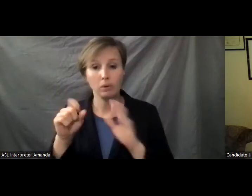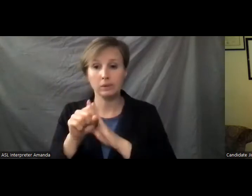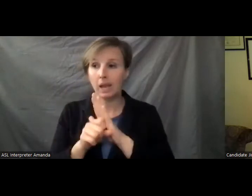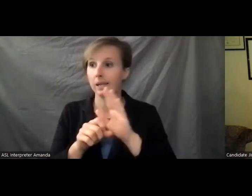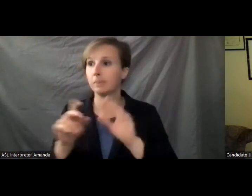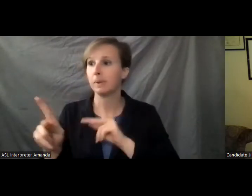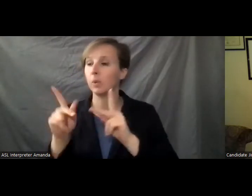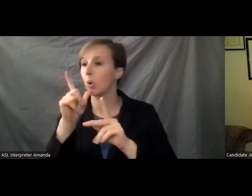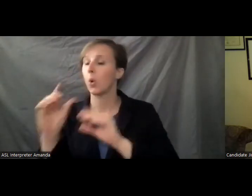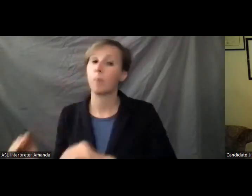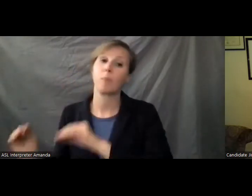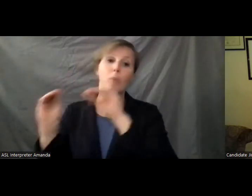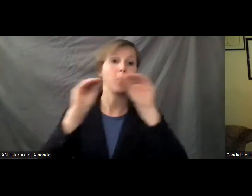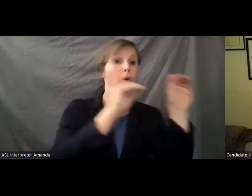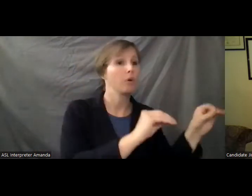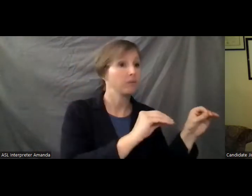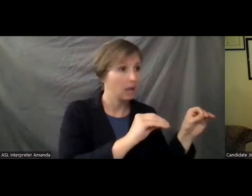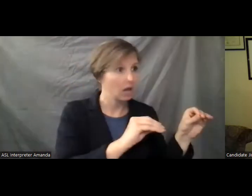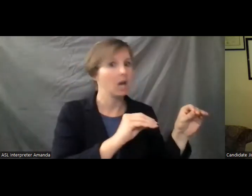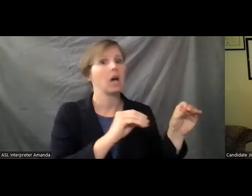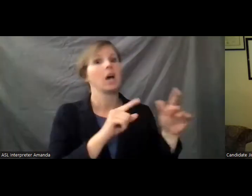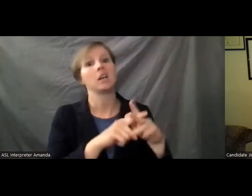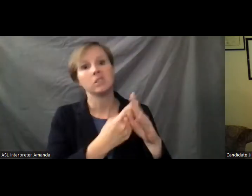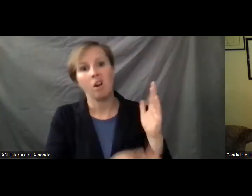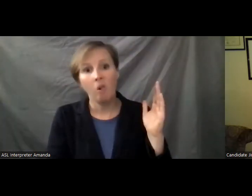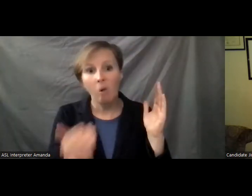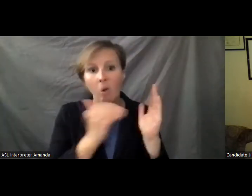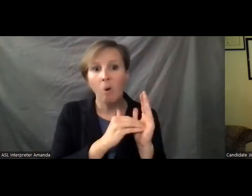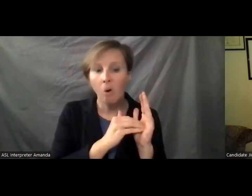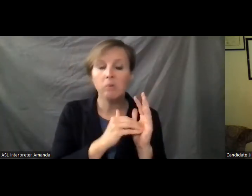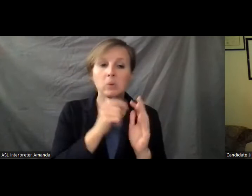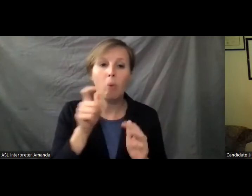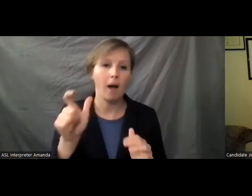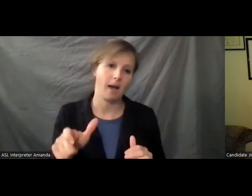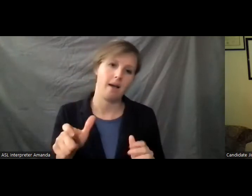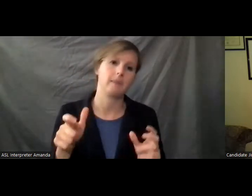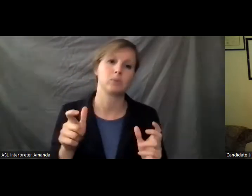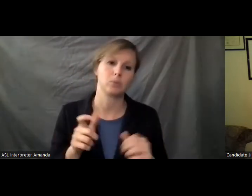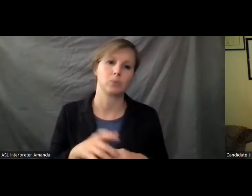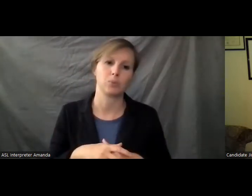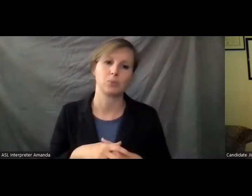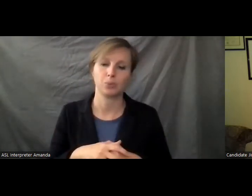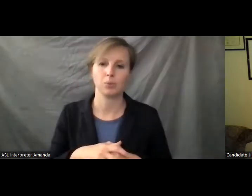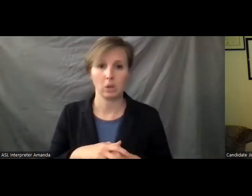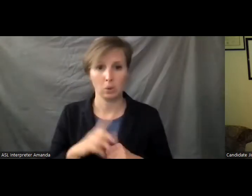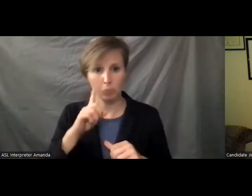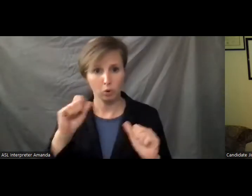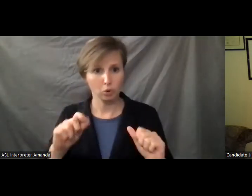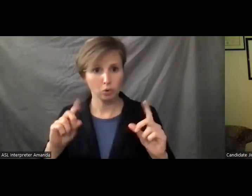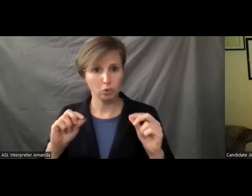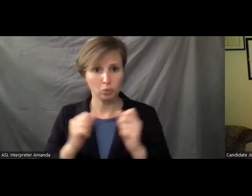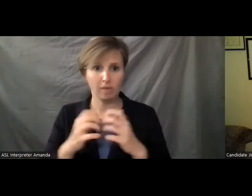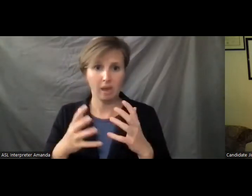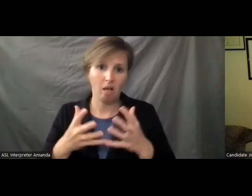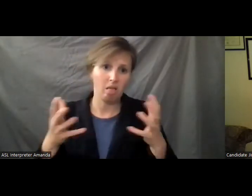or go to a different area where they don't have to start again from scratch. And I think that's something that could be done, you know, without a lot of